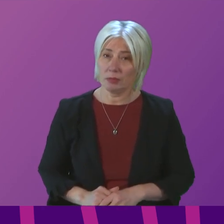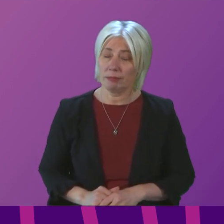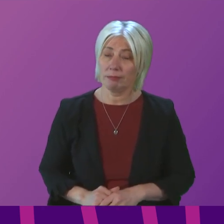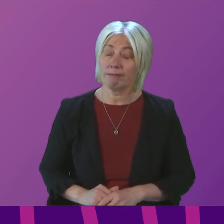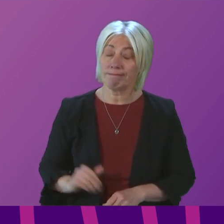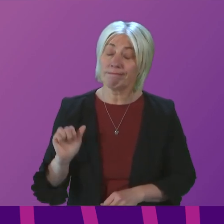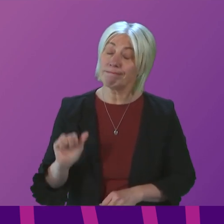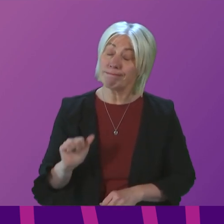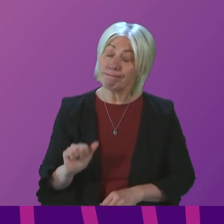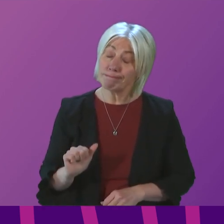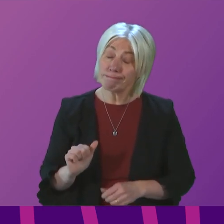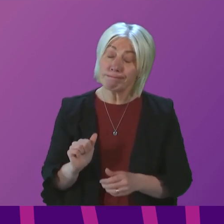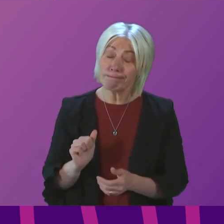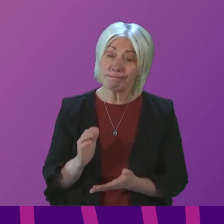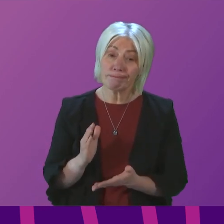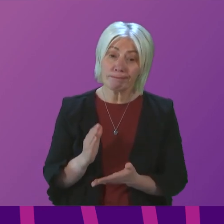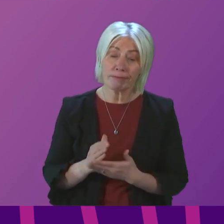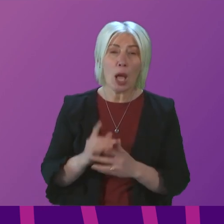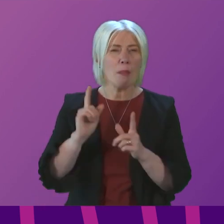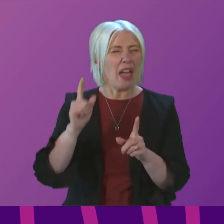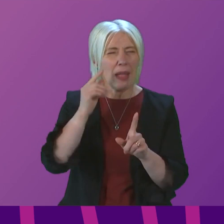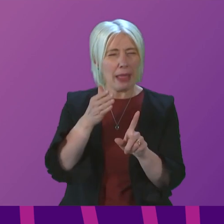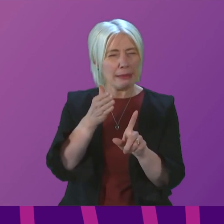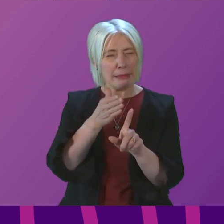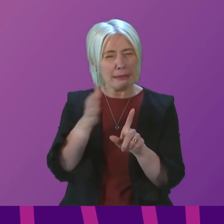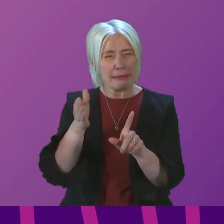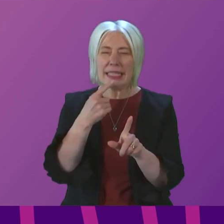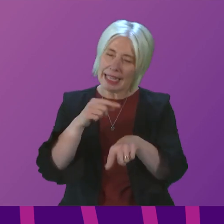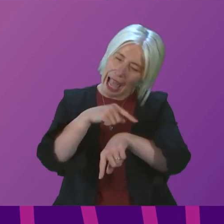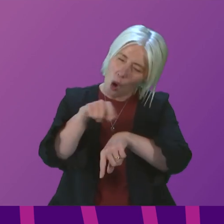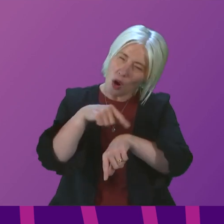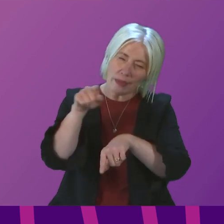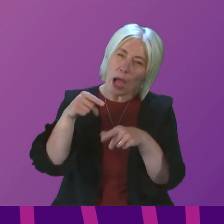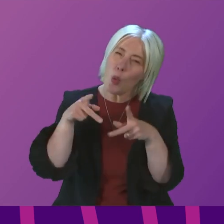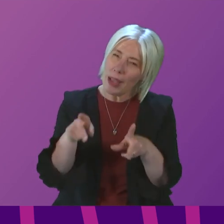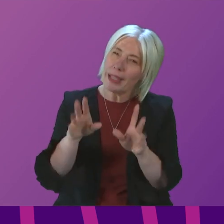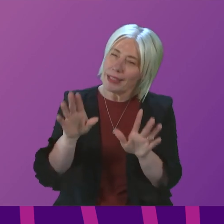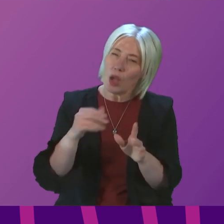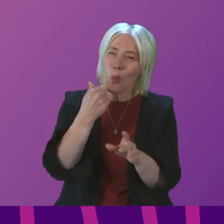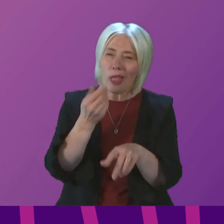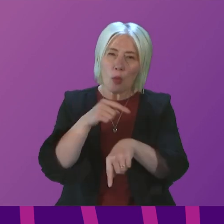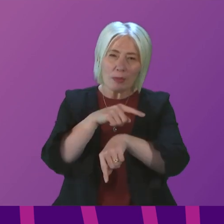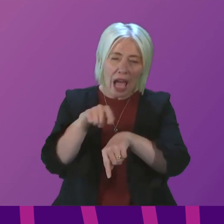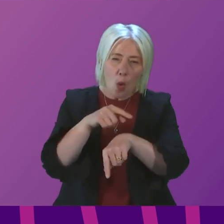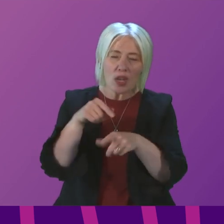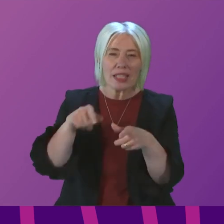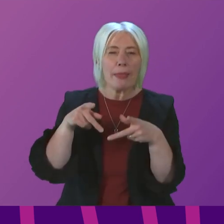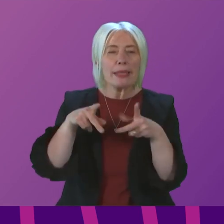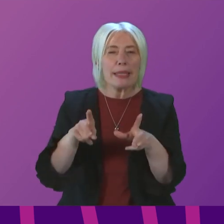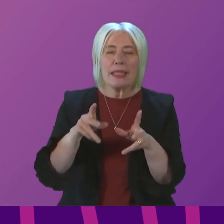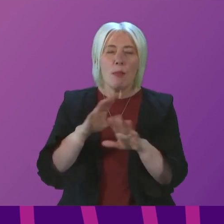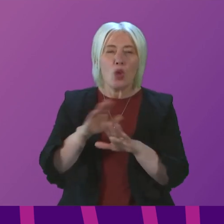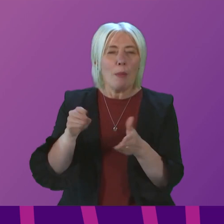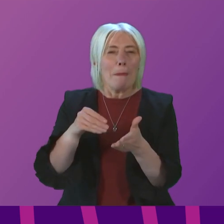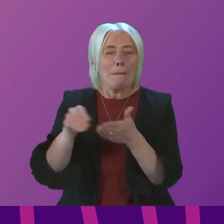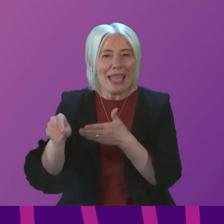Yes, I do. And I think it is misleading to cite hours in that way, because there will always be hours in a system of unpaid work